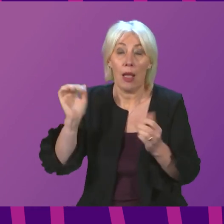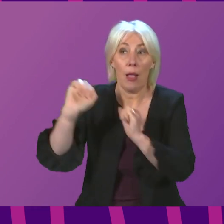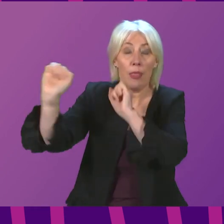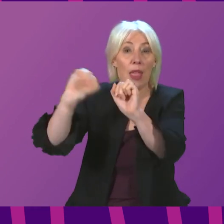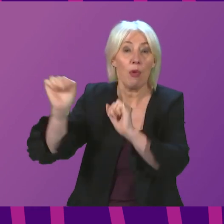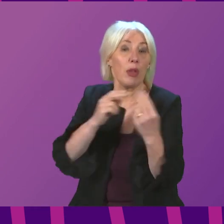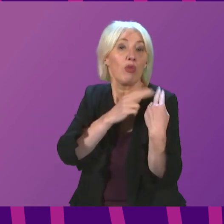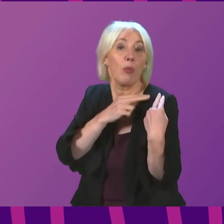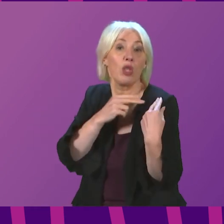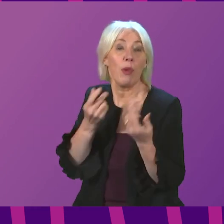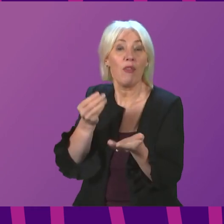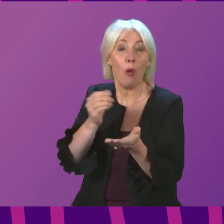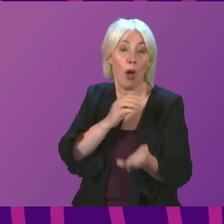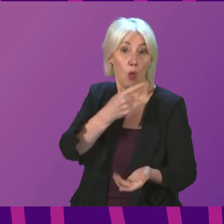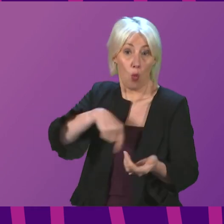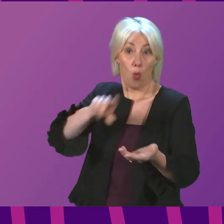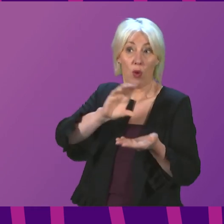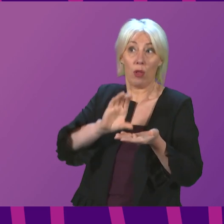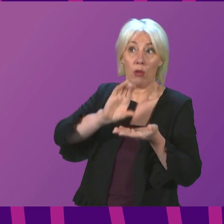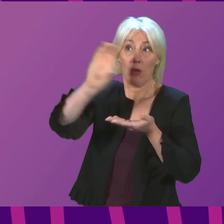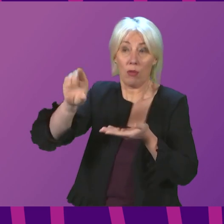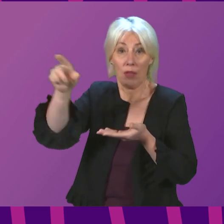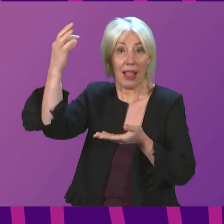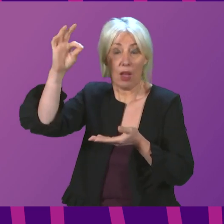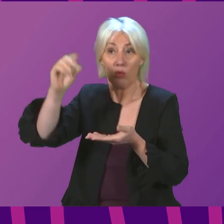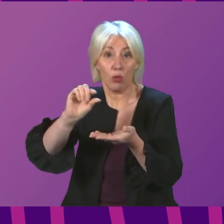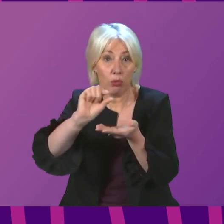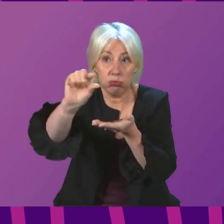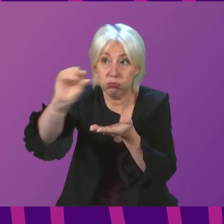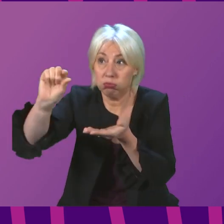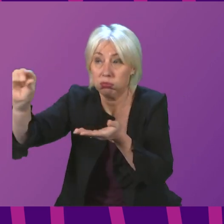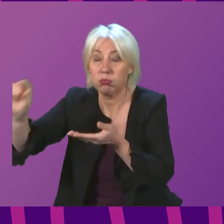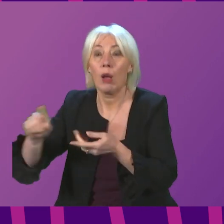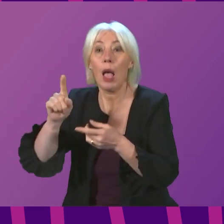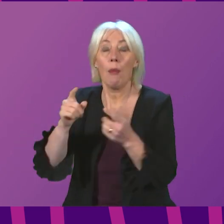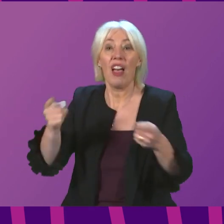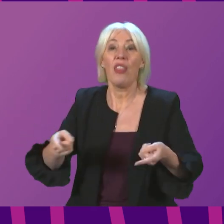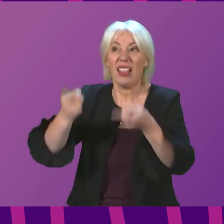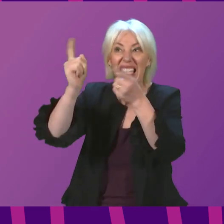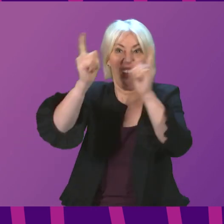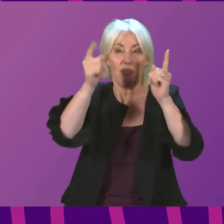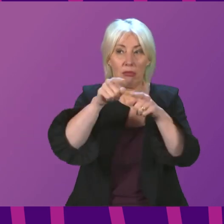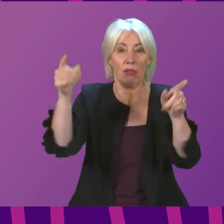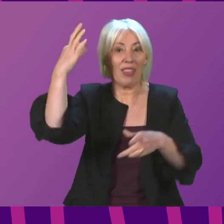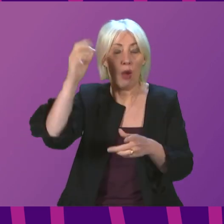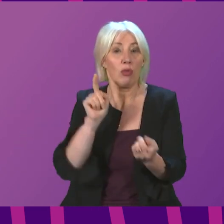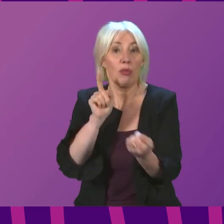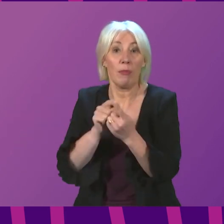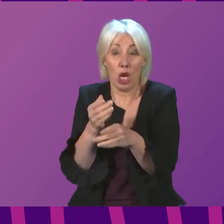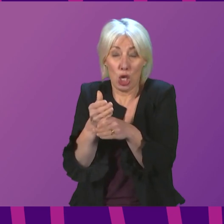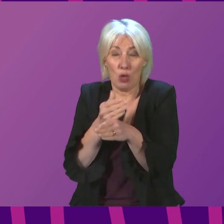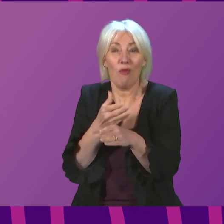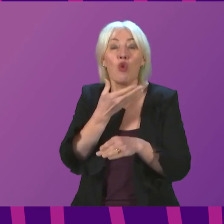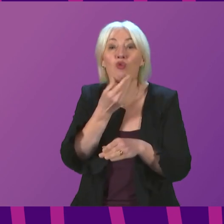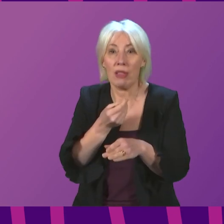administering the money. The COSA leaders met just a few days before Christmas to agree that they would administer this caunch of